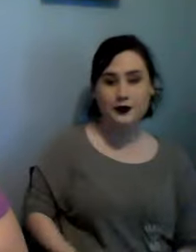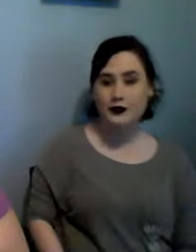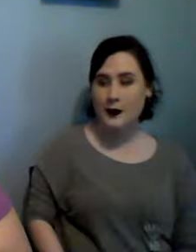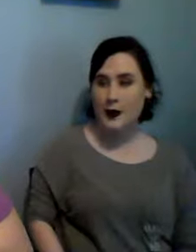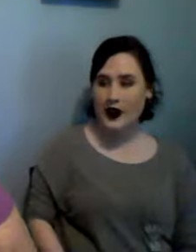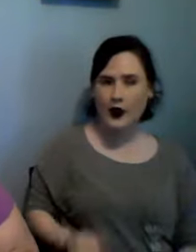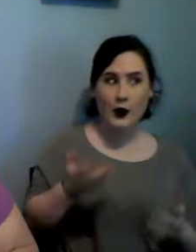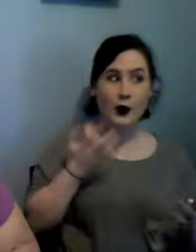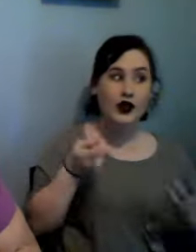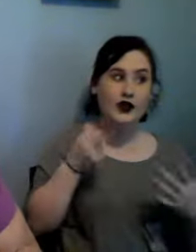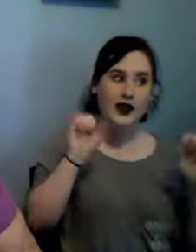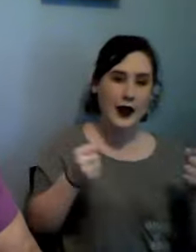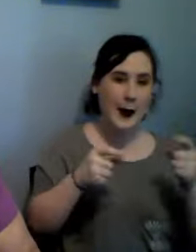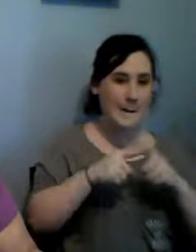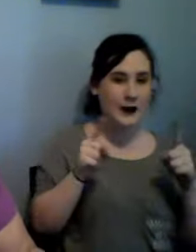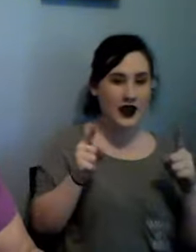soul